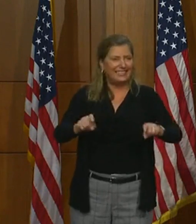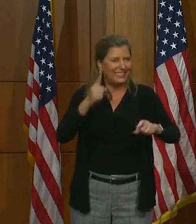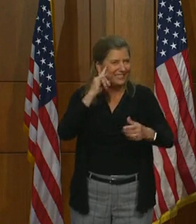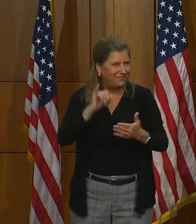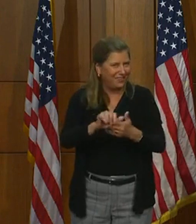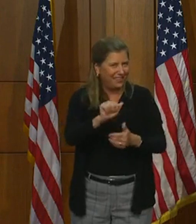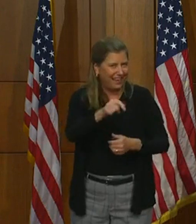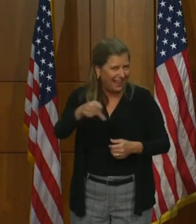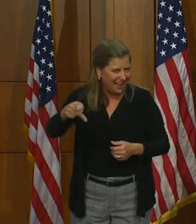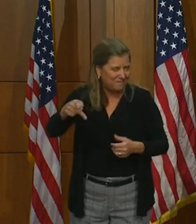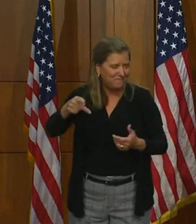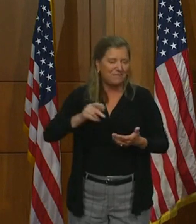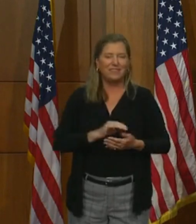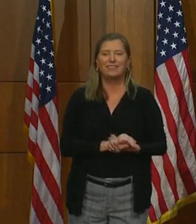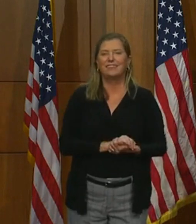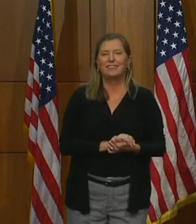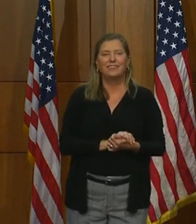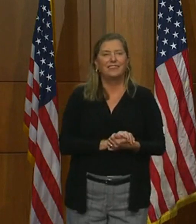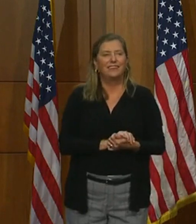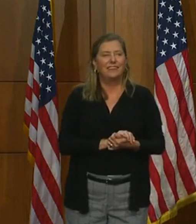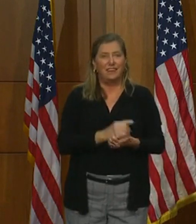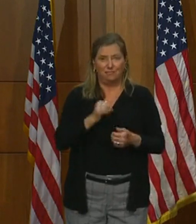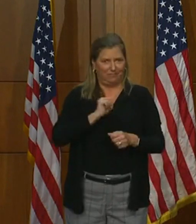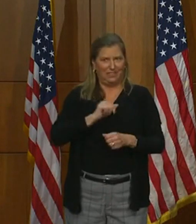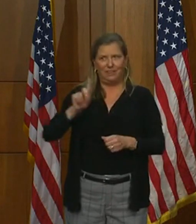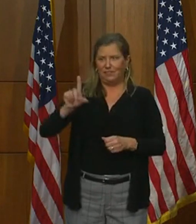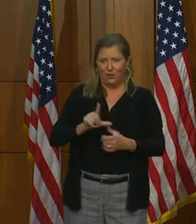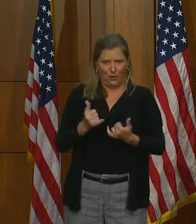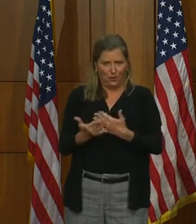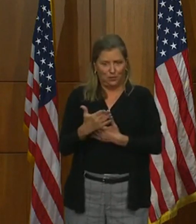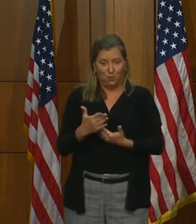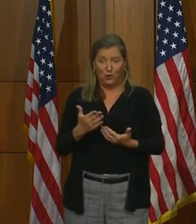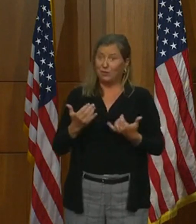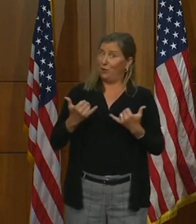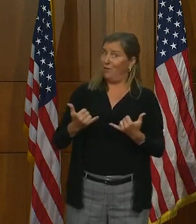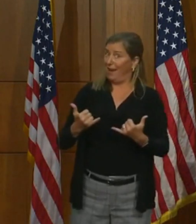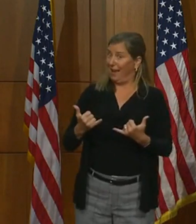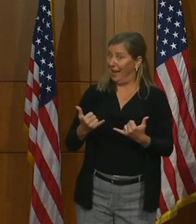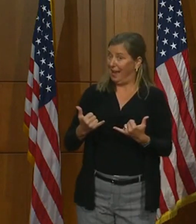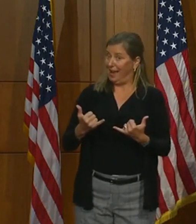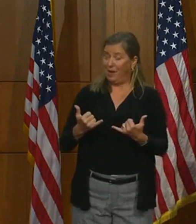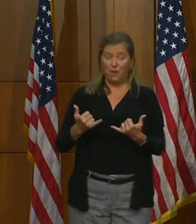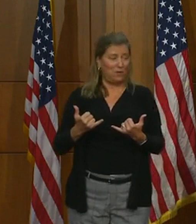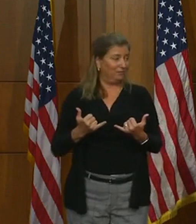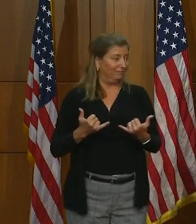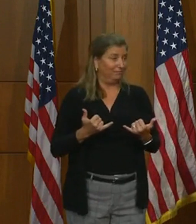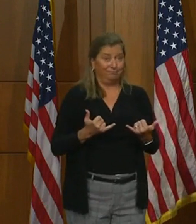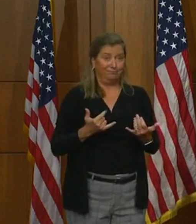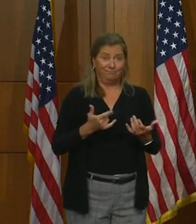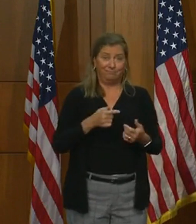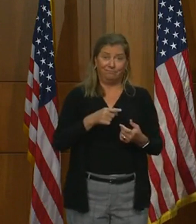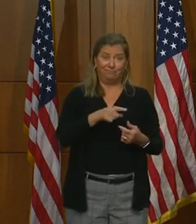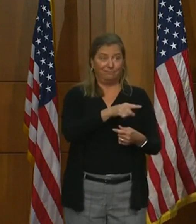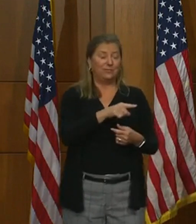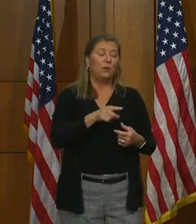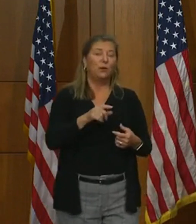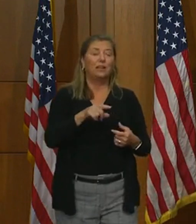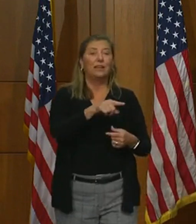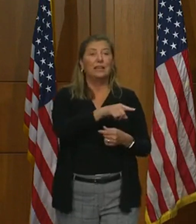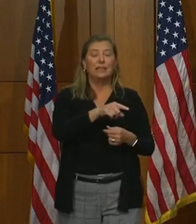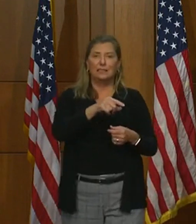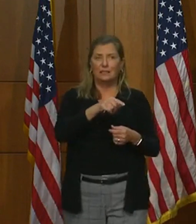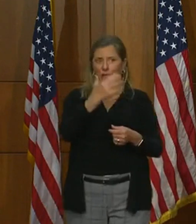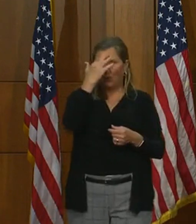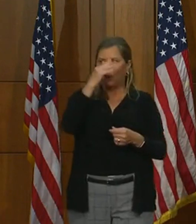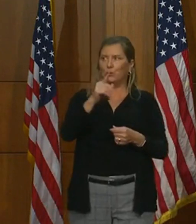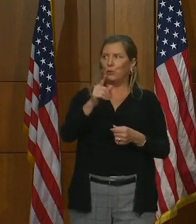app. And I downloaded it this morning. So right now it's keeping